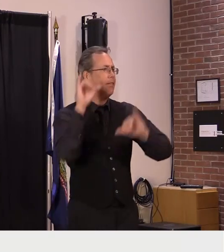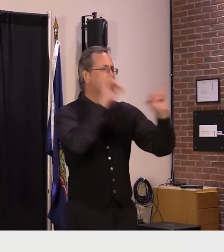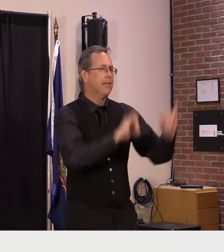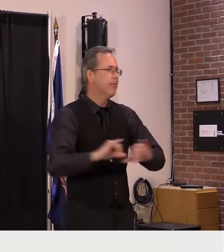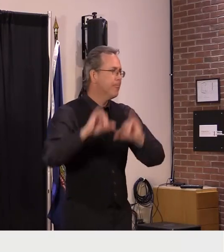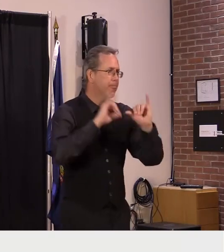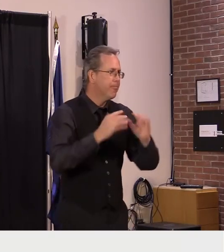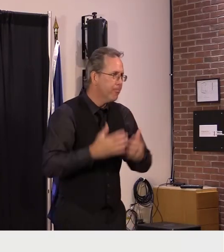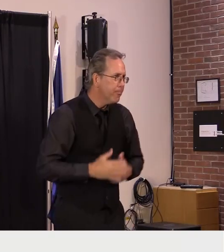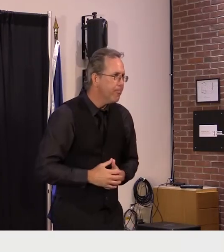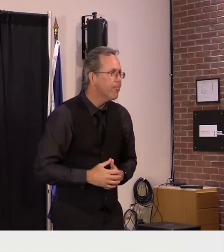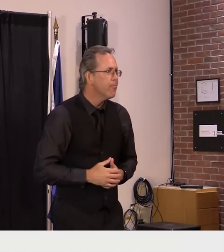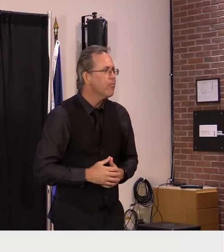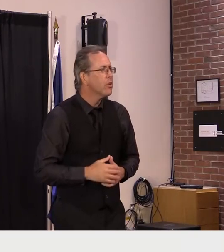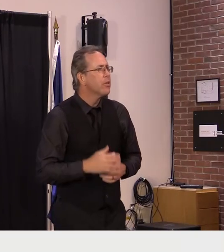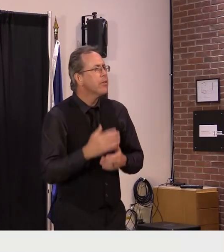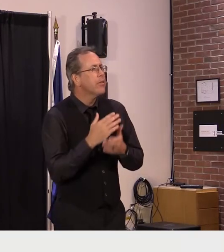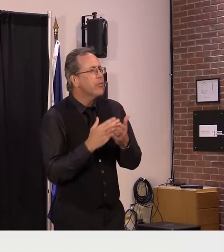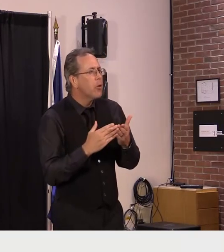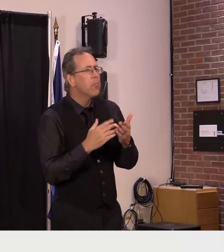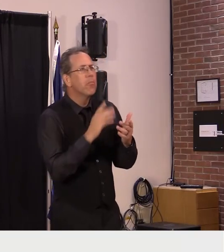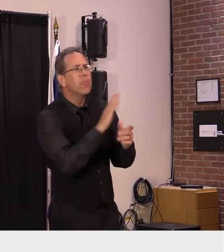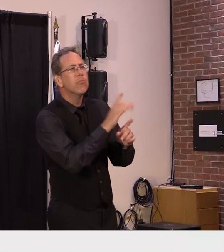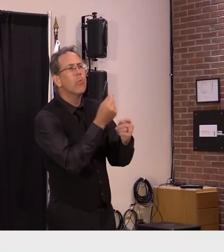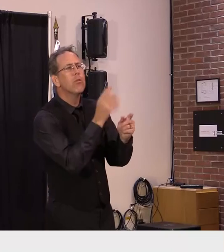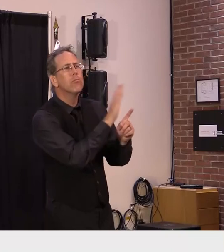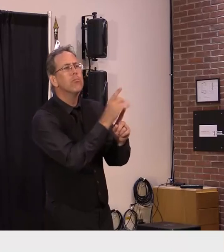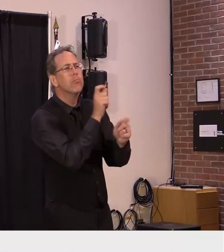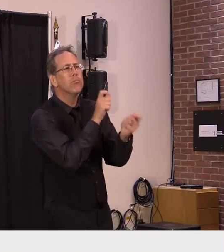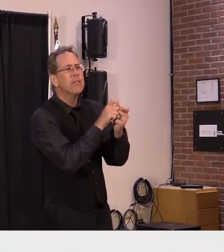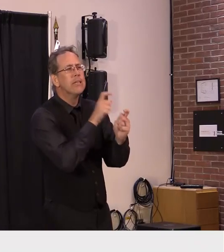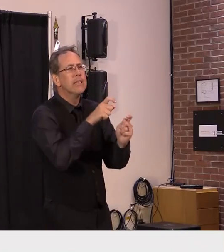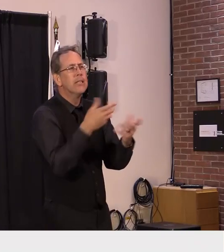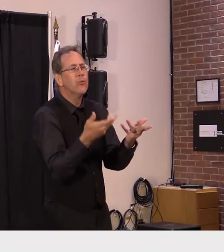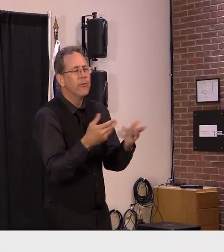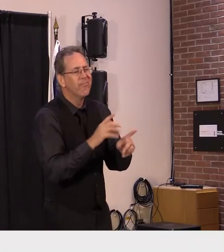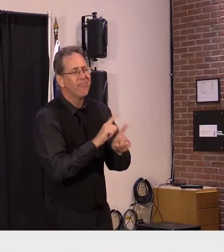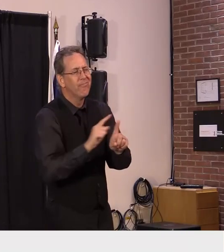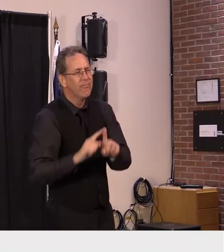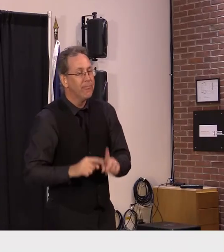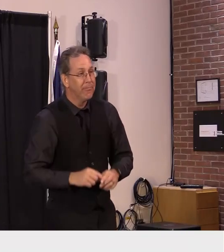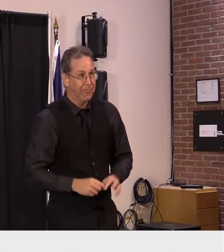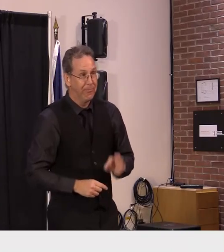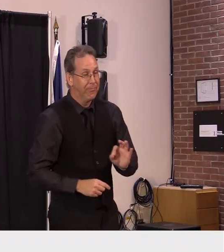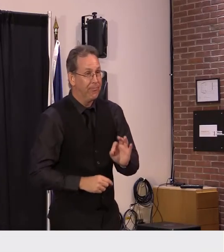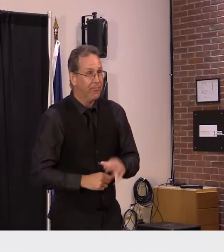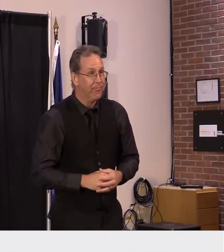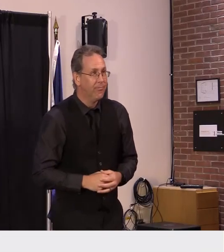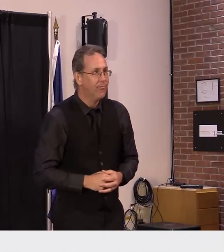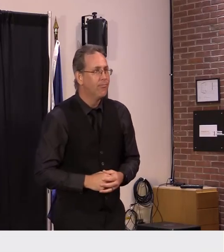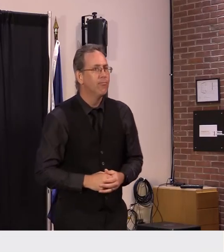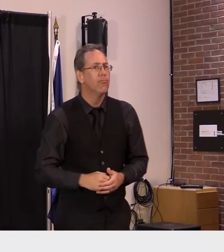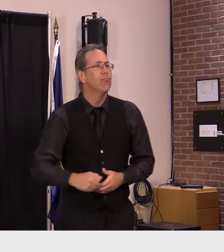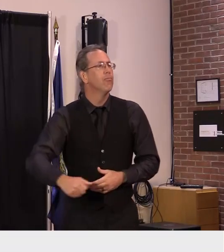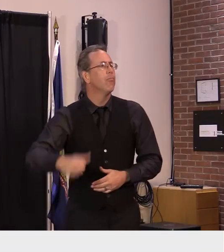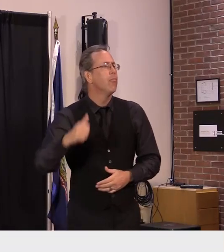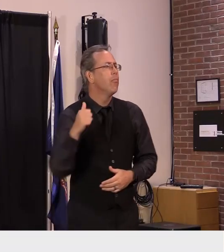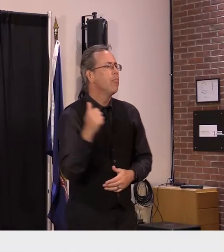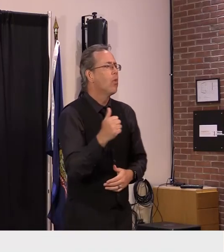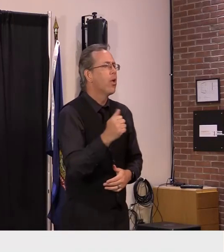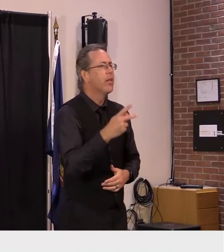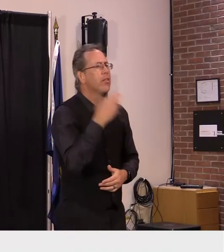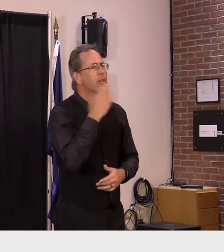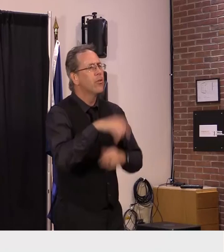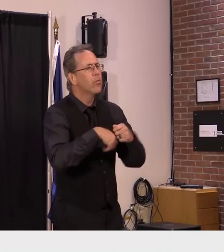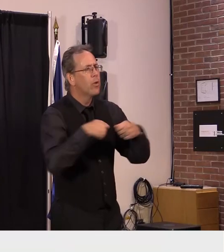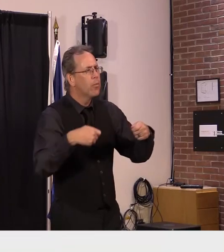to that based on the needs okay as we wrap up i once again